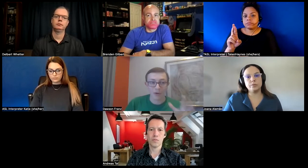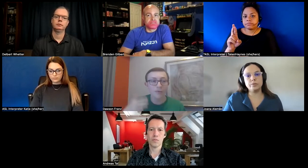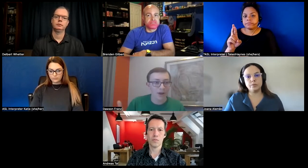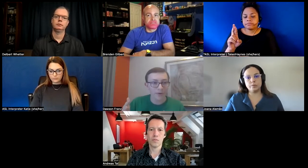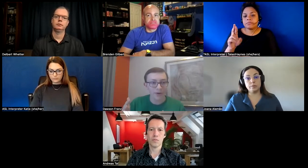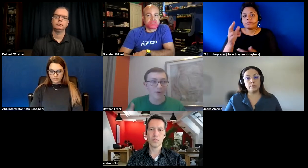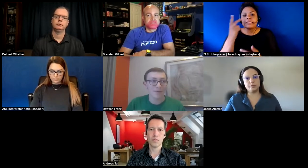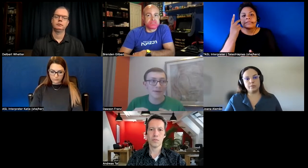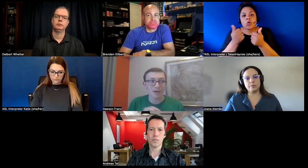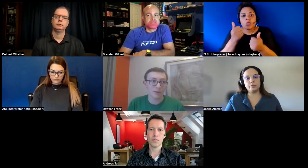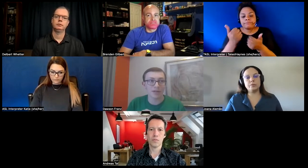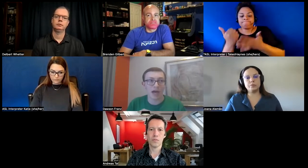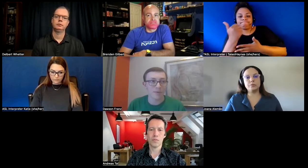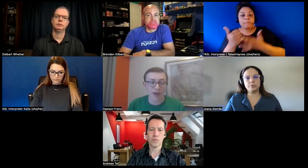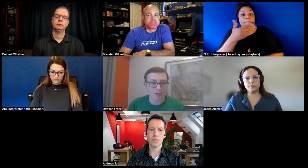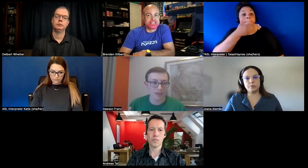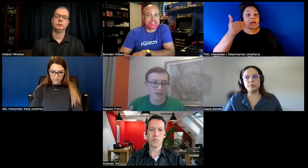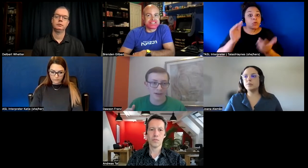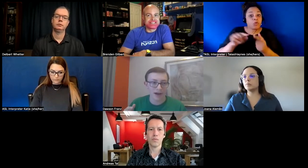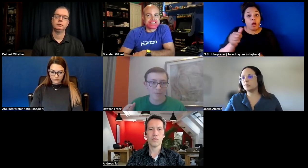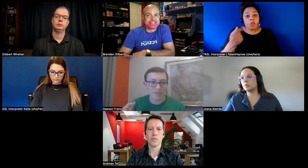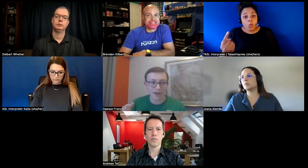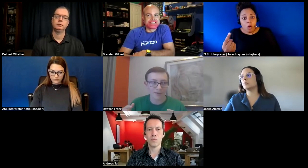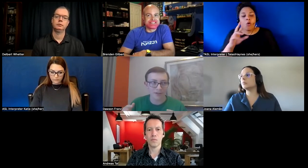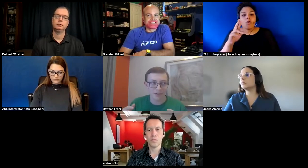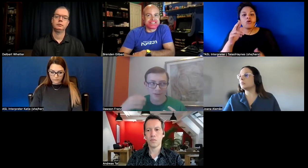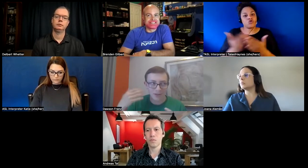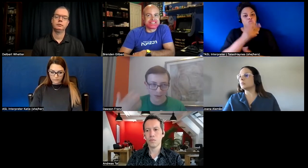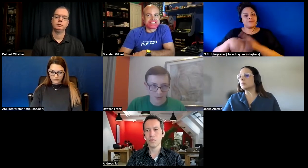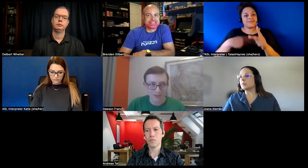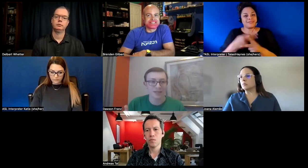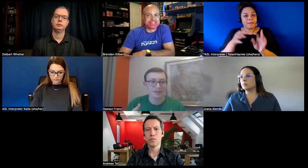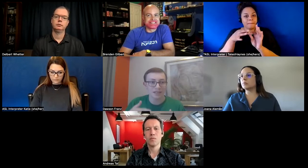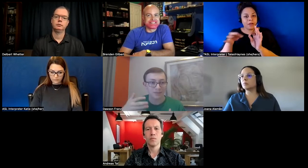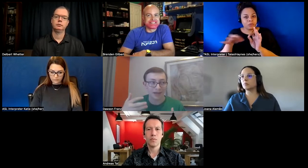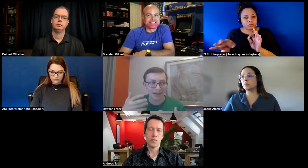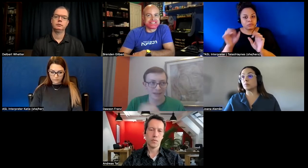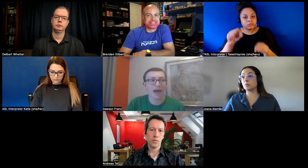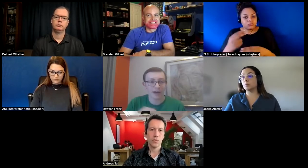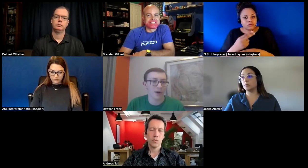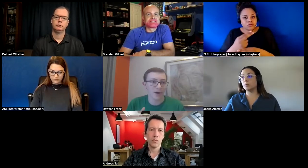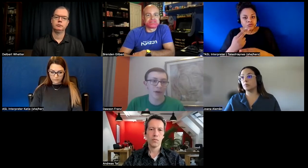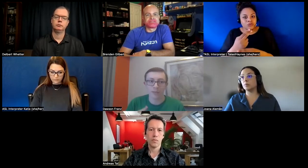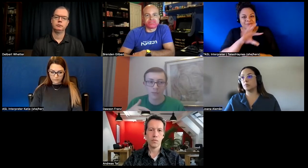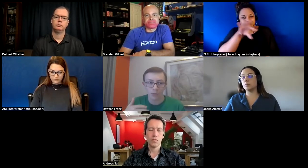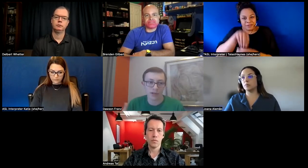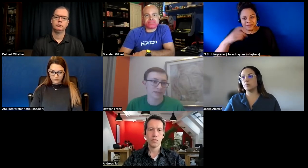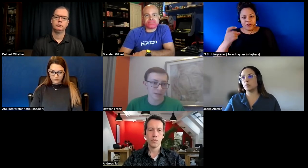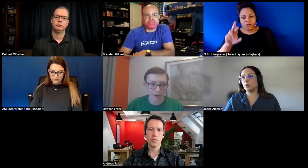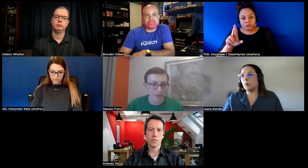over another or maybe a new type of captioning um that you could use like in xr that wouldn't exist in regular